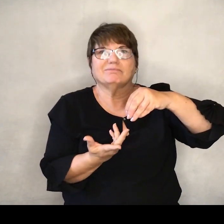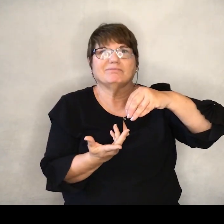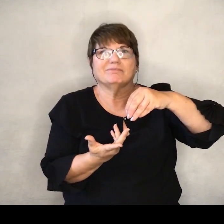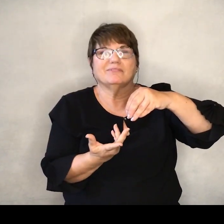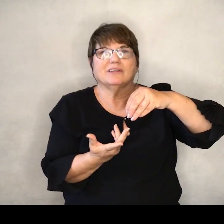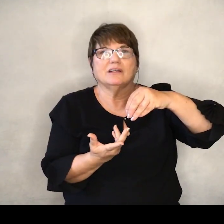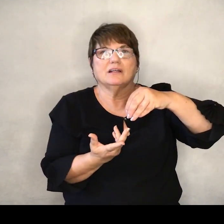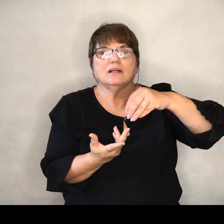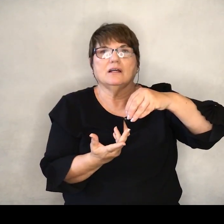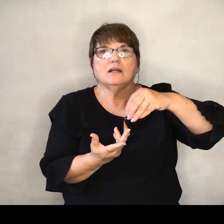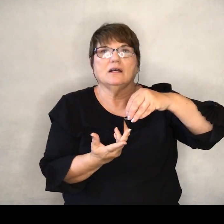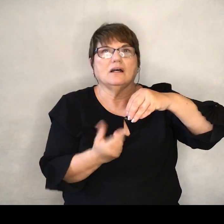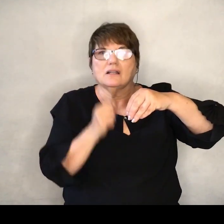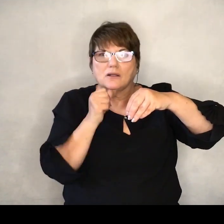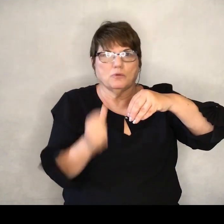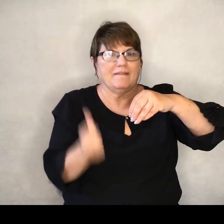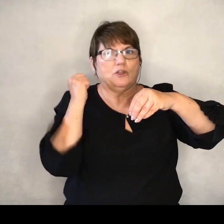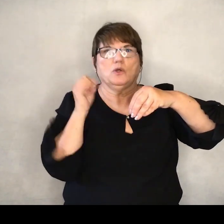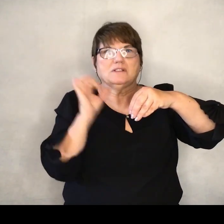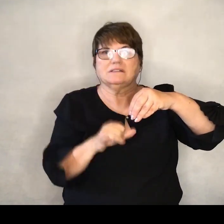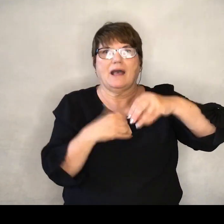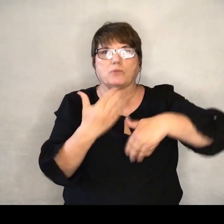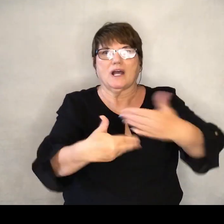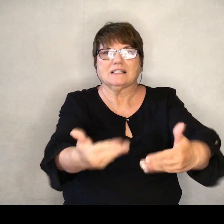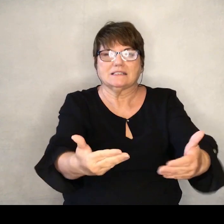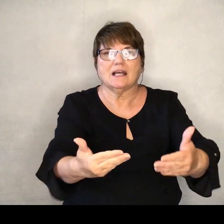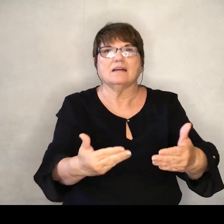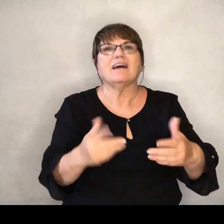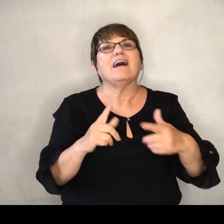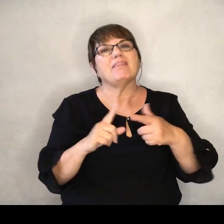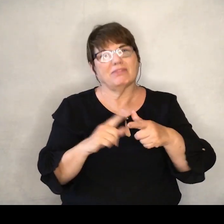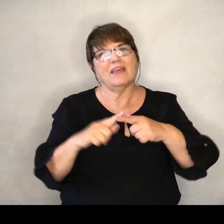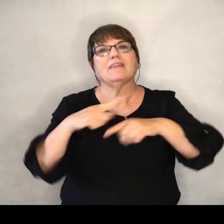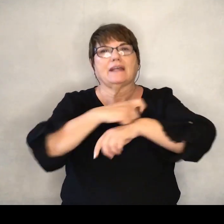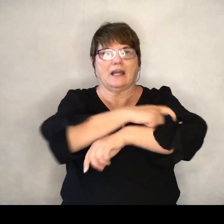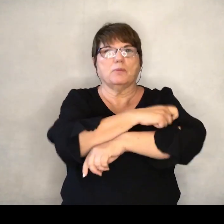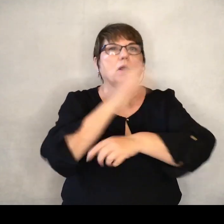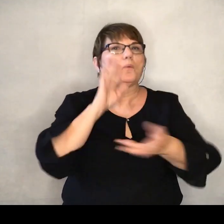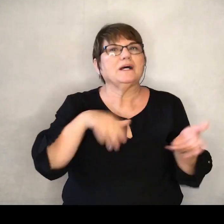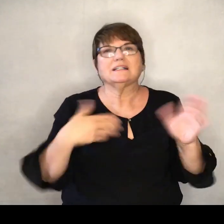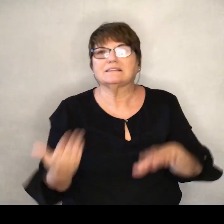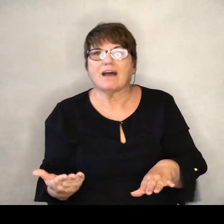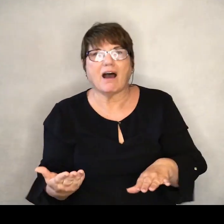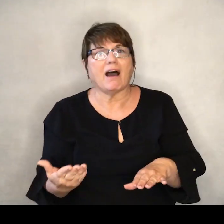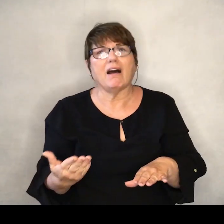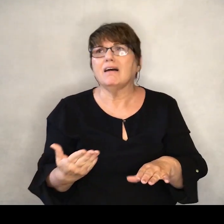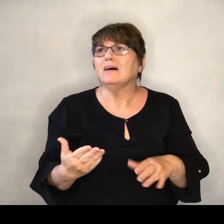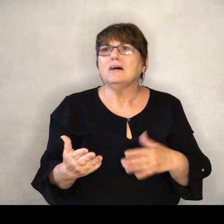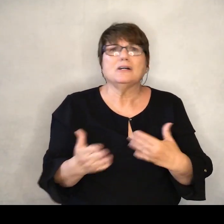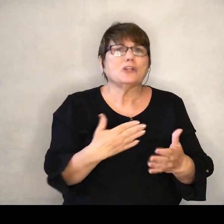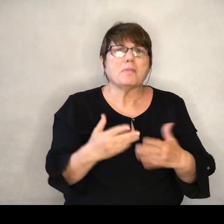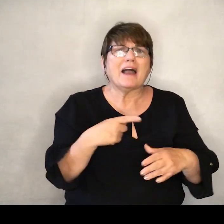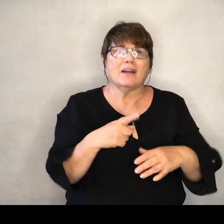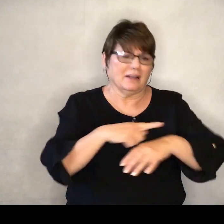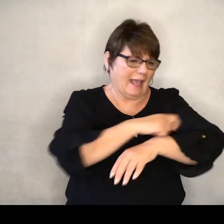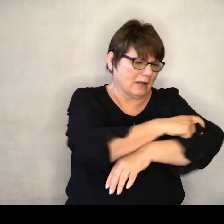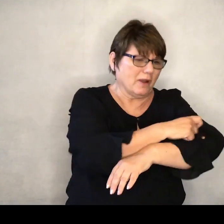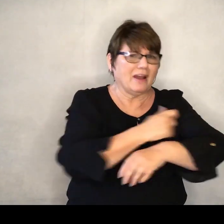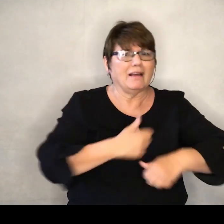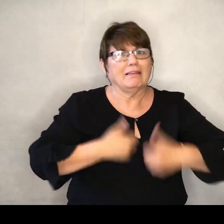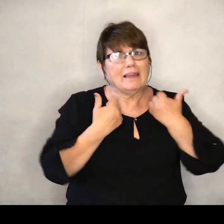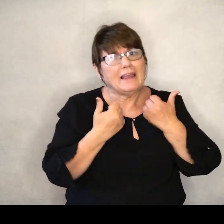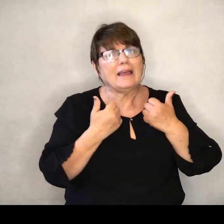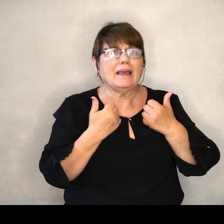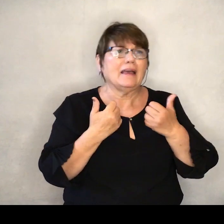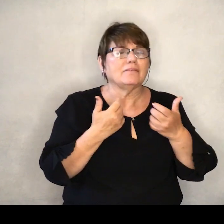Within a short matter of time, the caterpillar will die. And even if he lives for a while, he